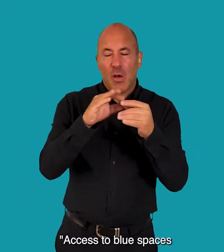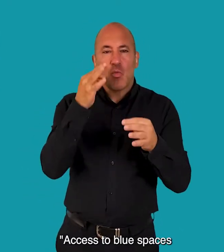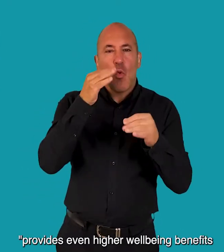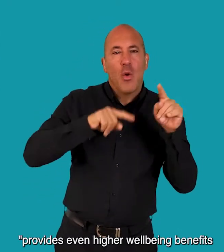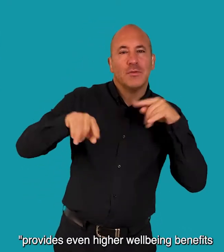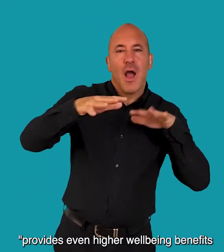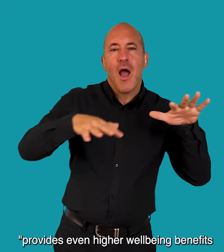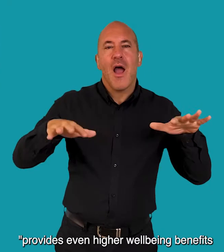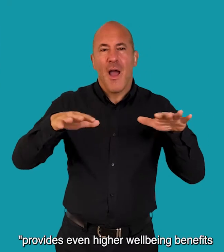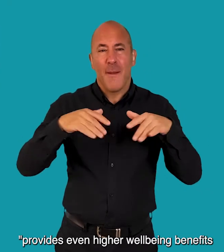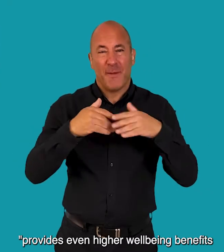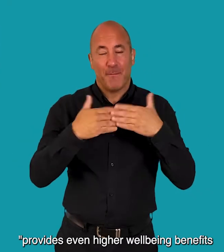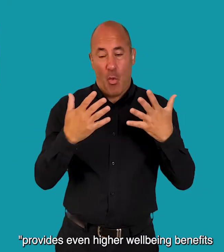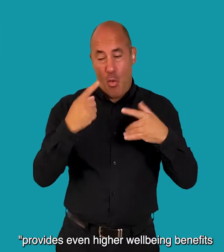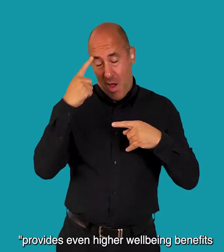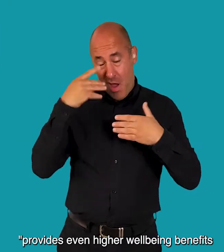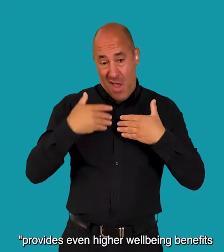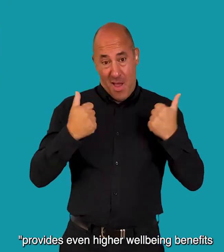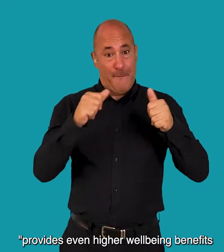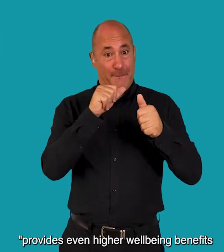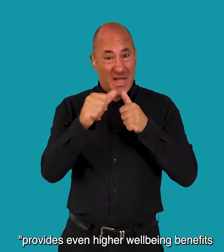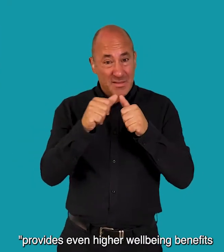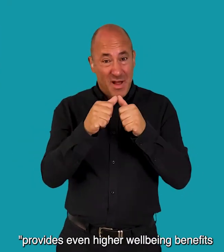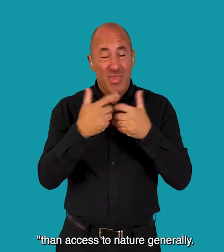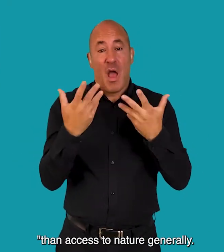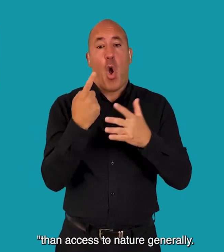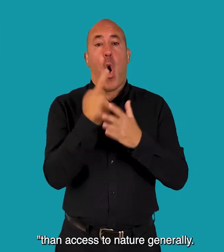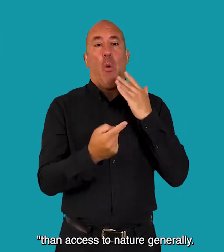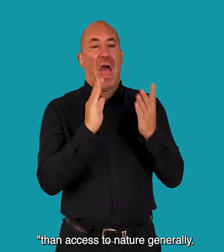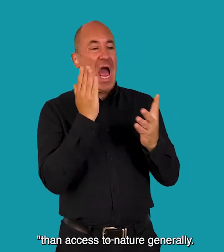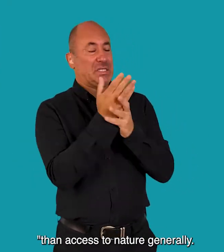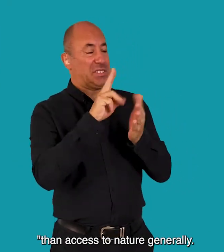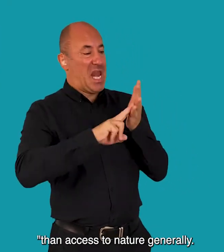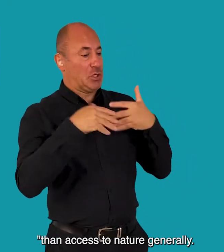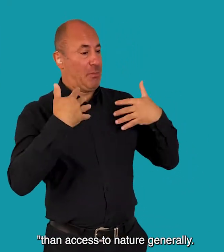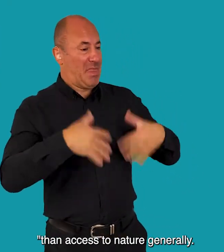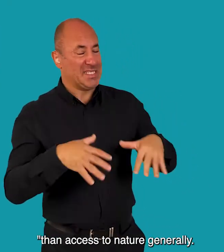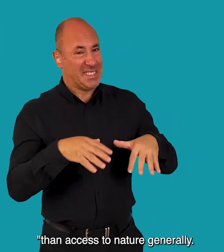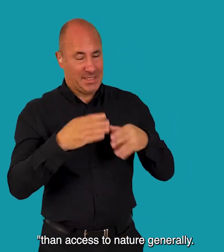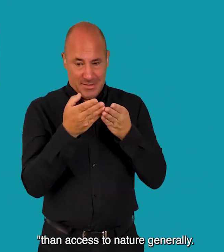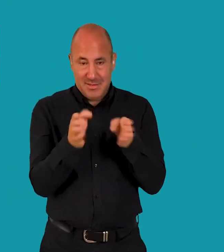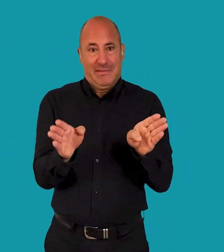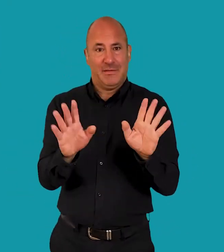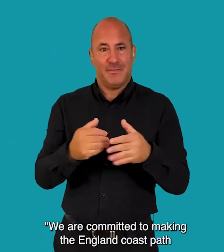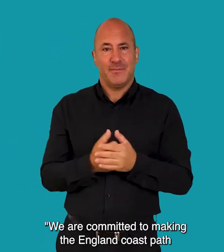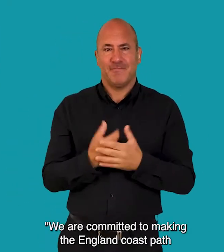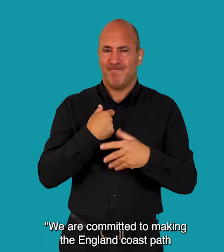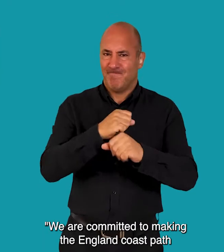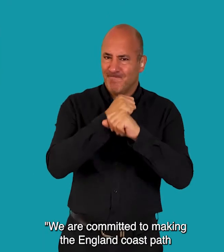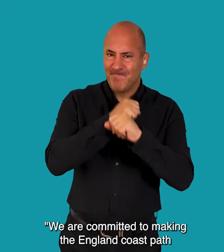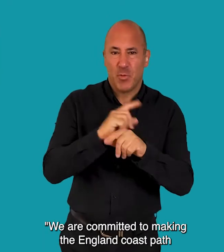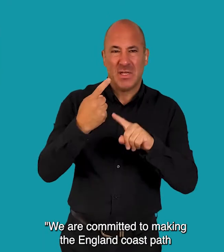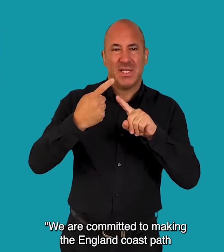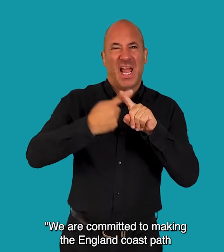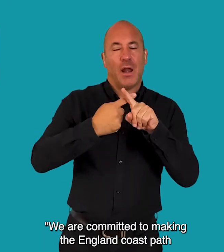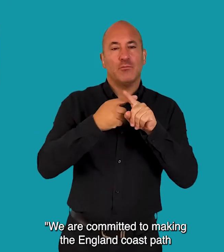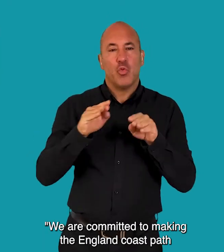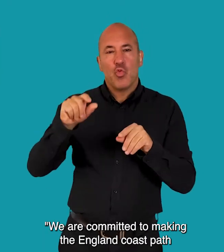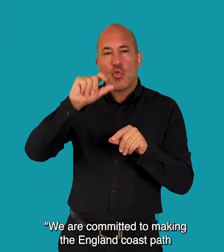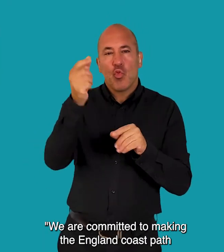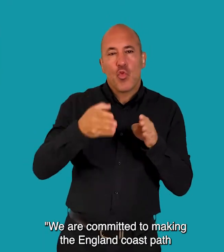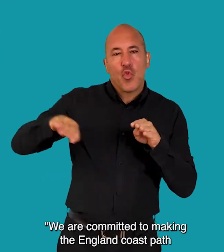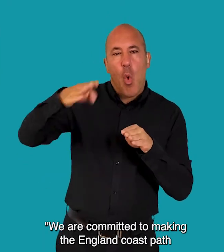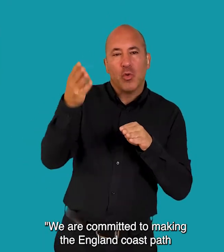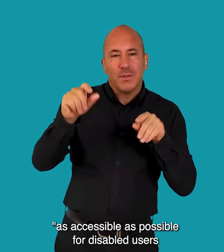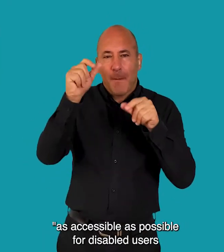spaces provides even higher wellbeing benefits than access to nature generally We are committed to making the